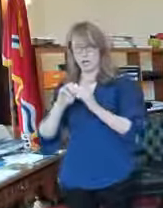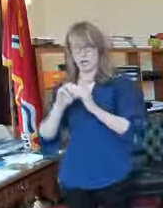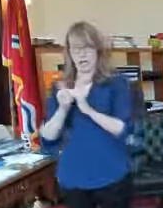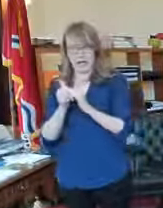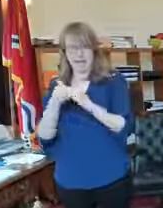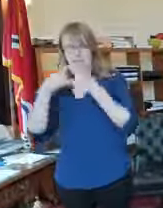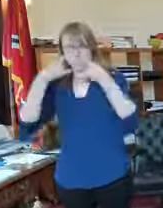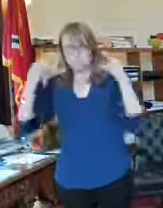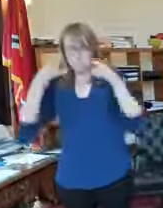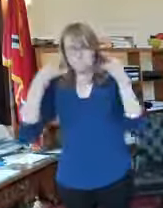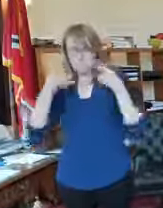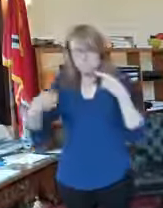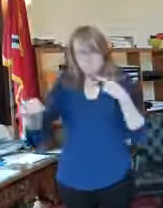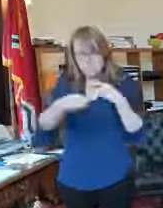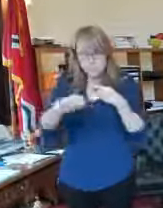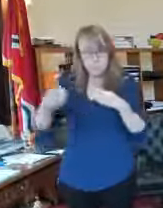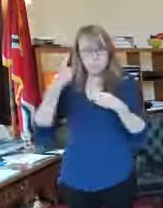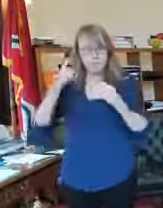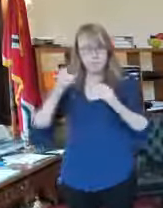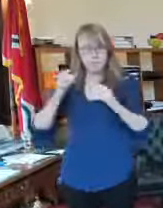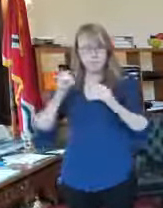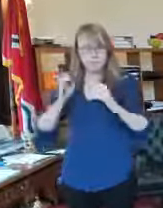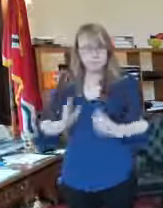really important that we all wear masks if you're